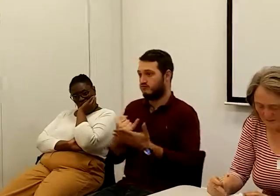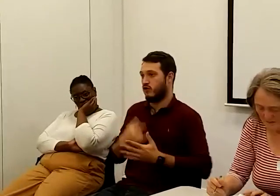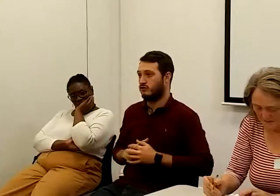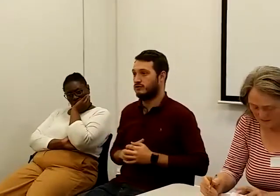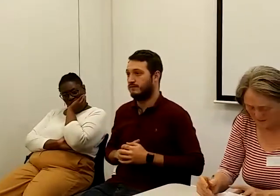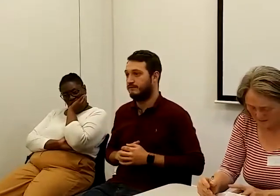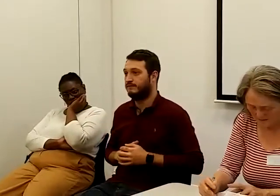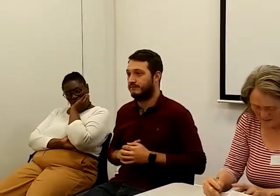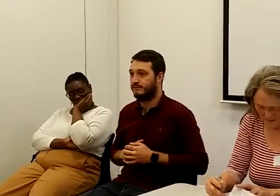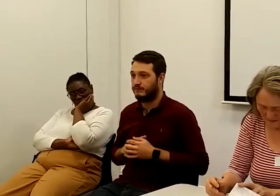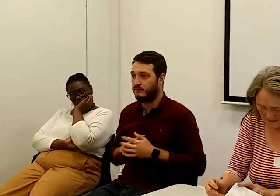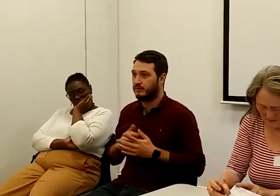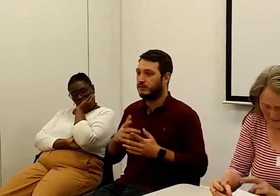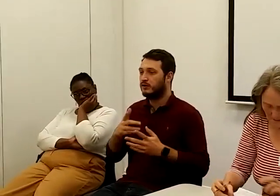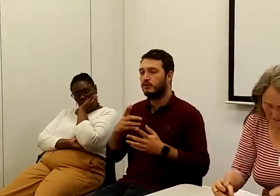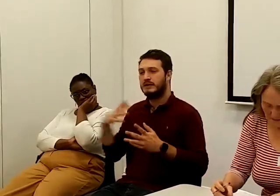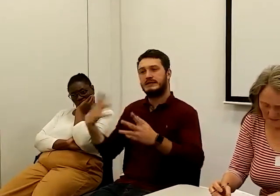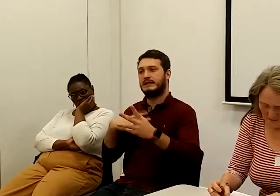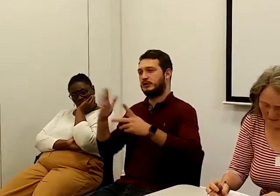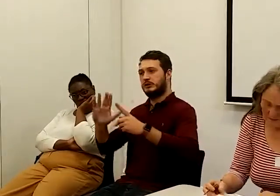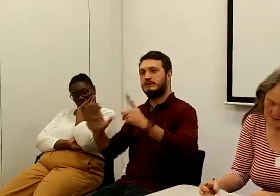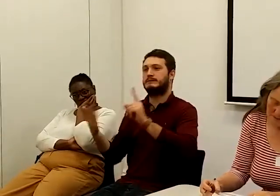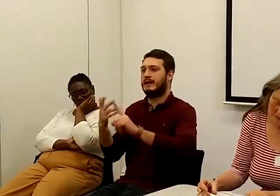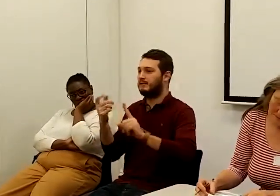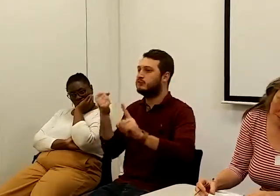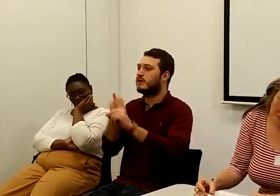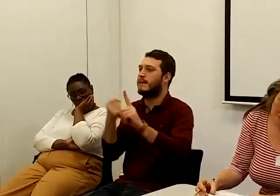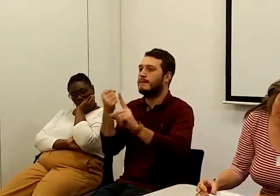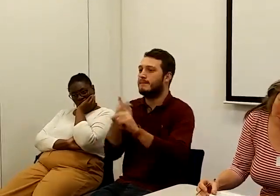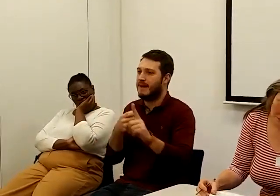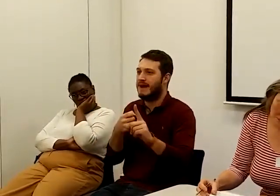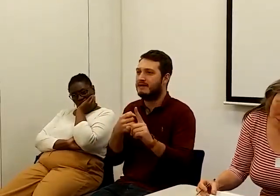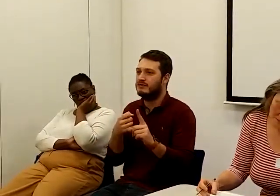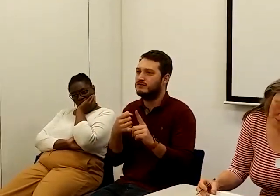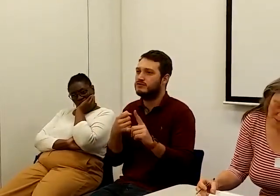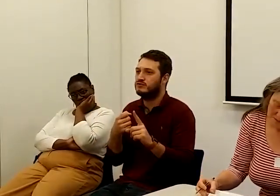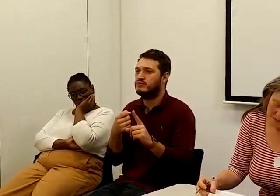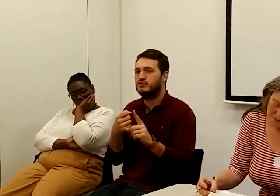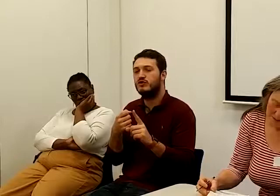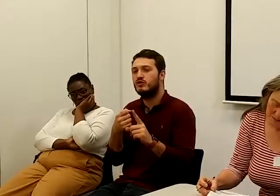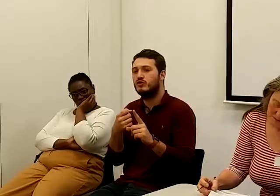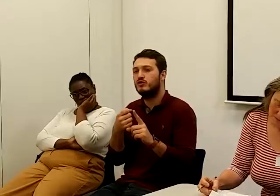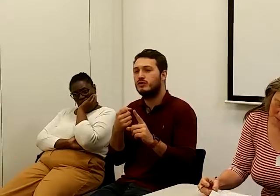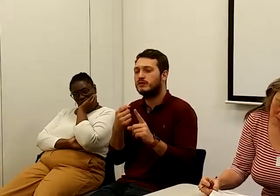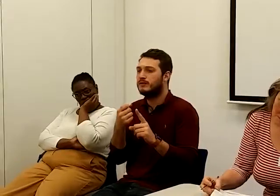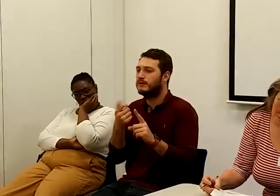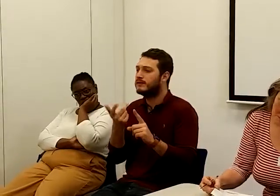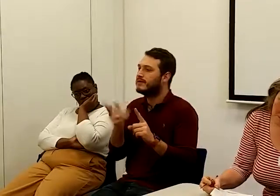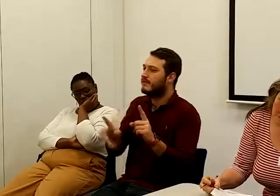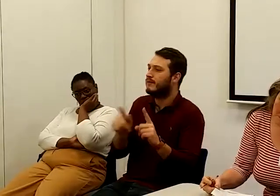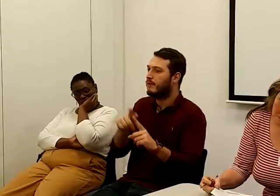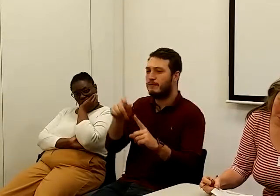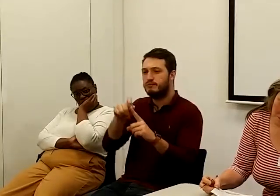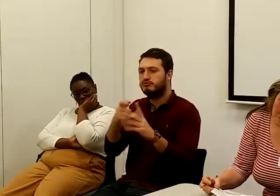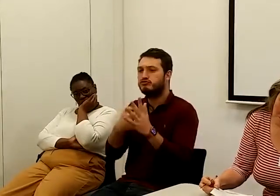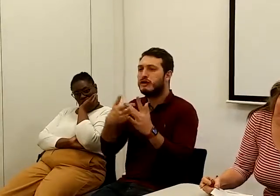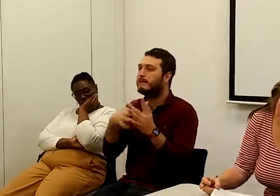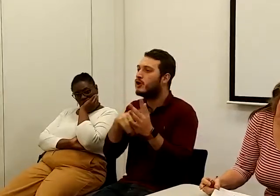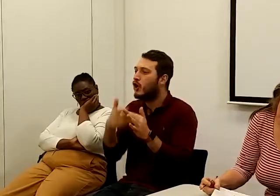And we should be campaigning to restore premiums, everything back to what it was in the legacy benefits,